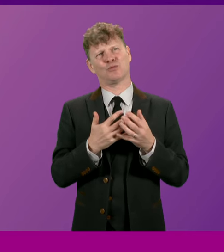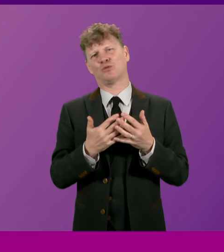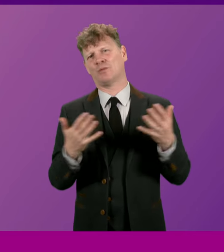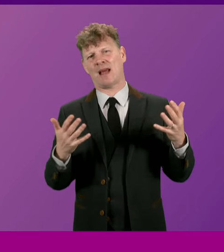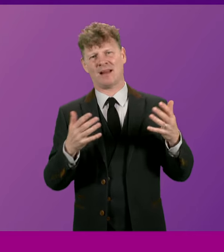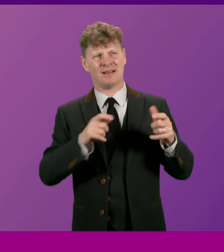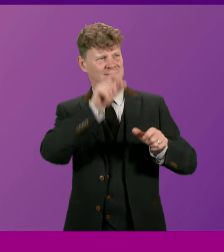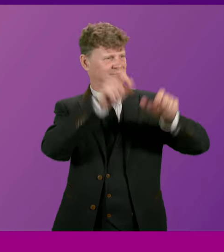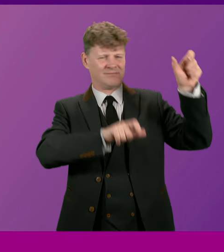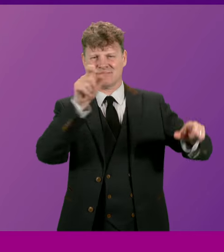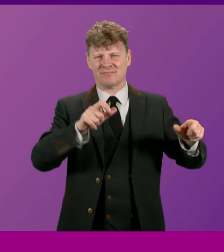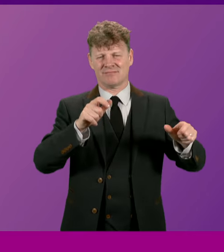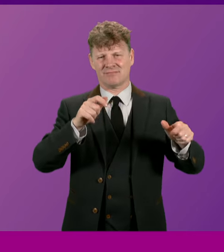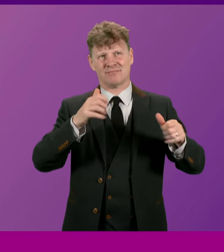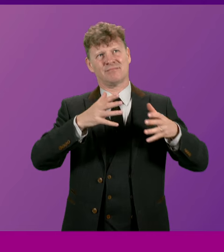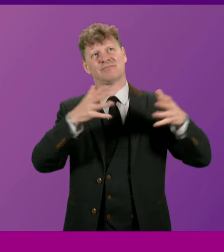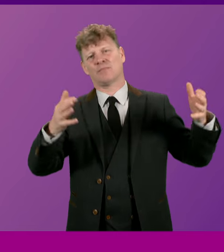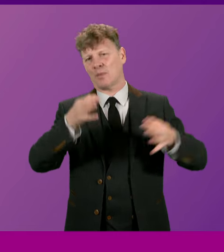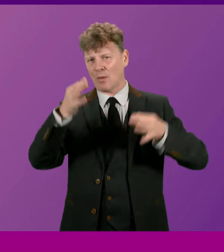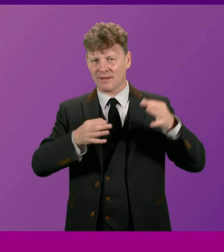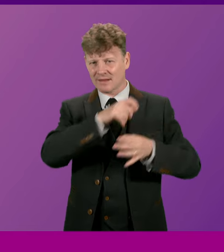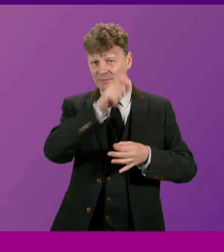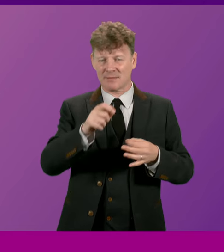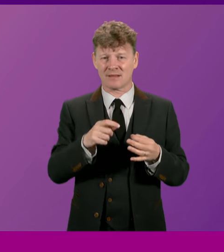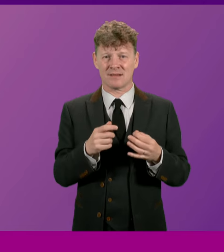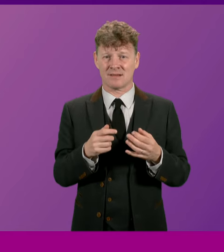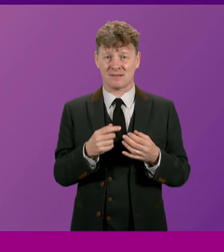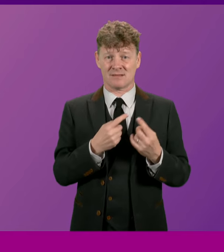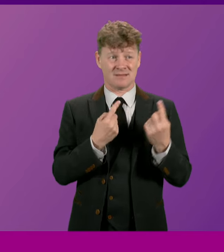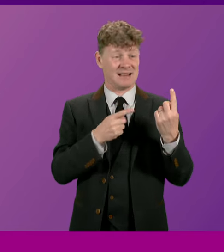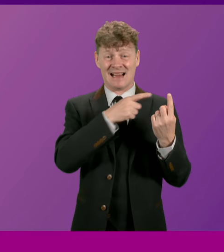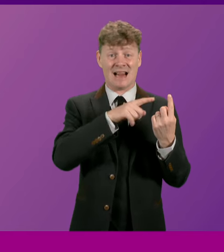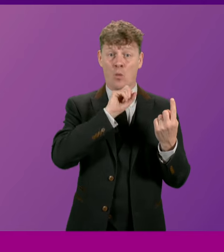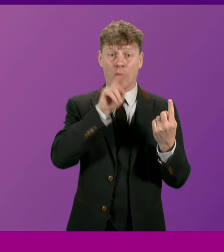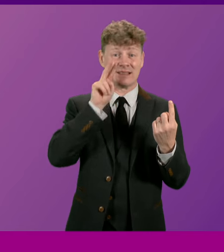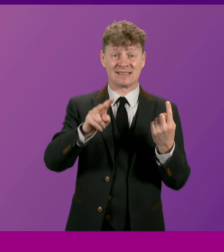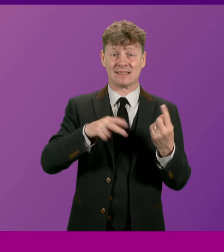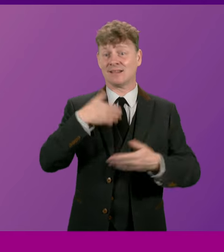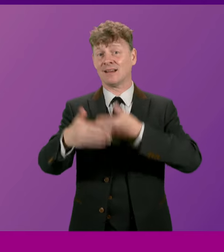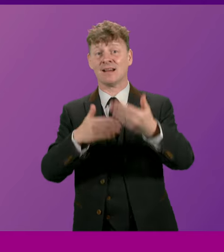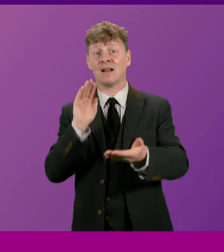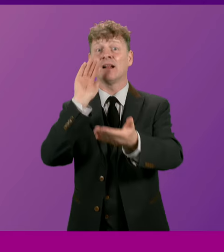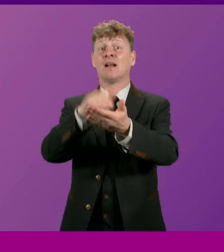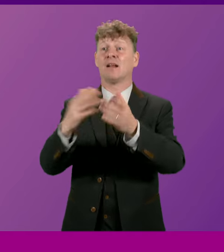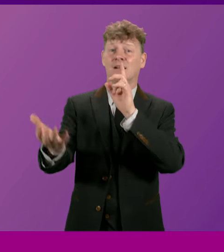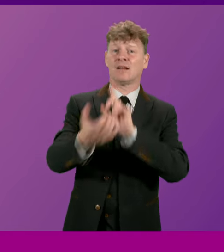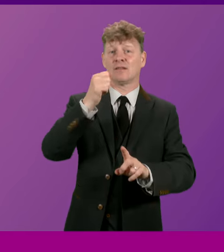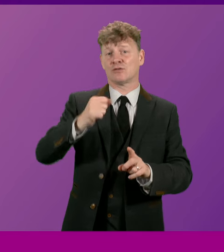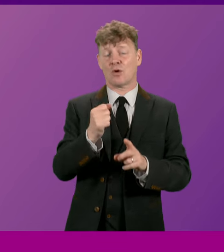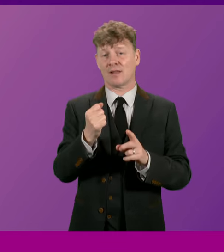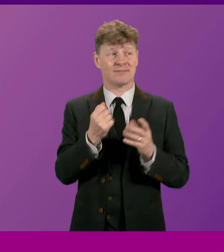on whose shoulders we now stand, may not see the destination of their dream for Scotland.